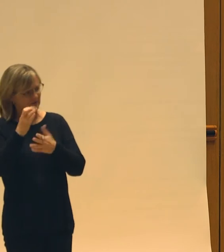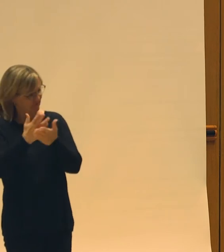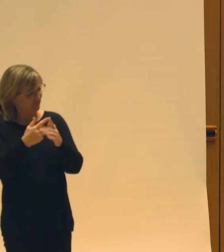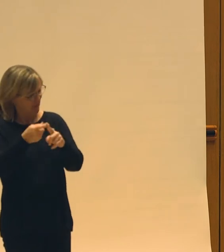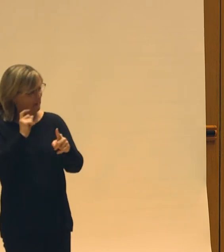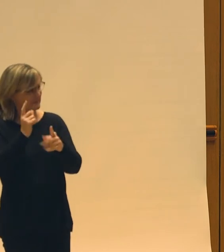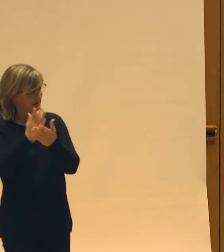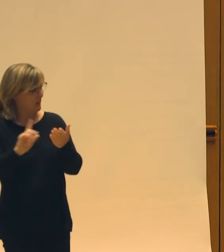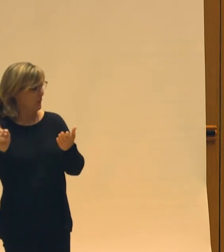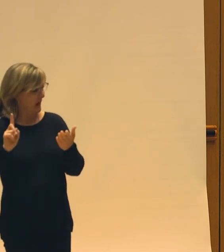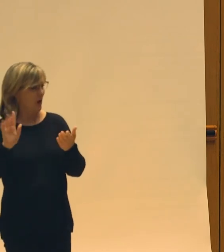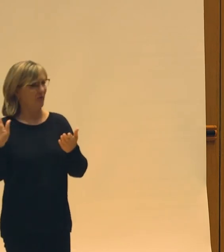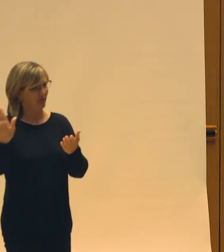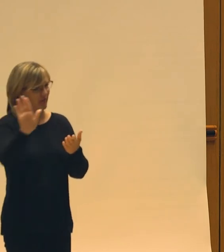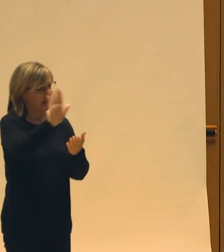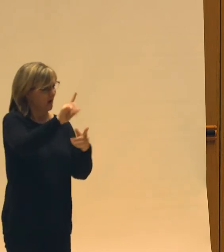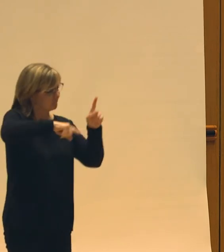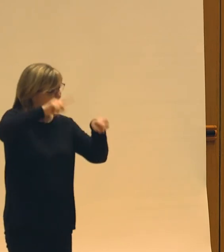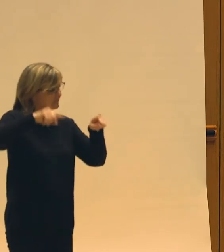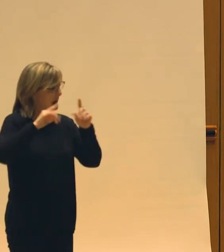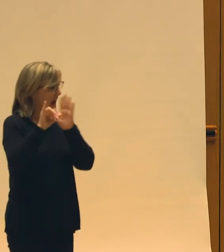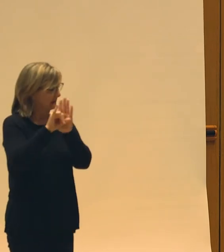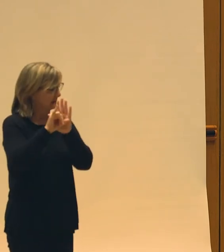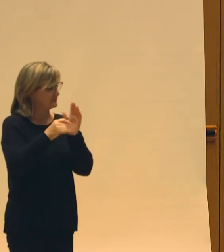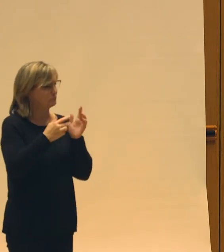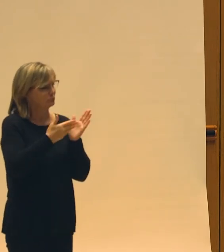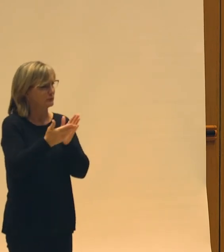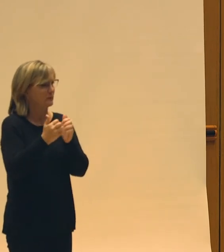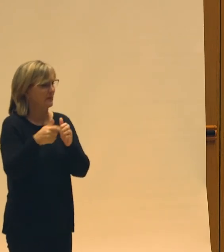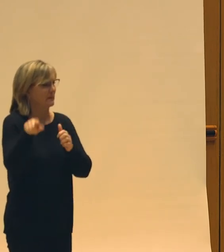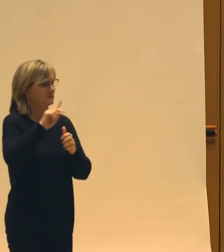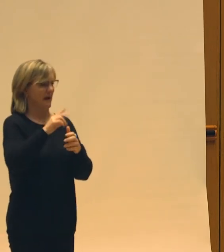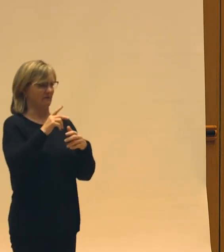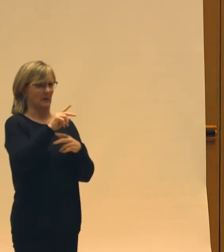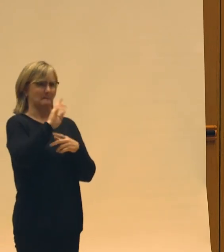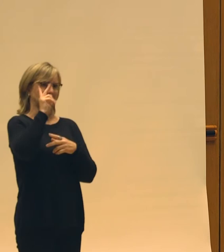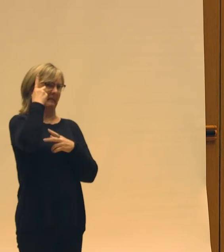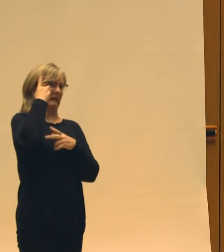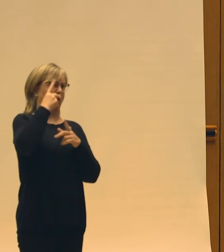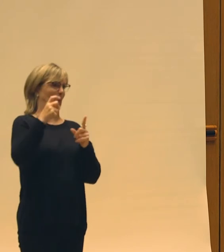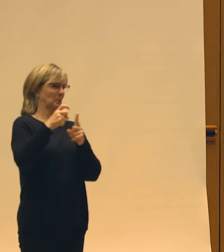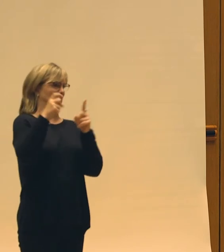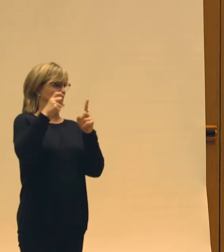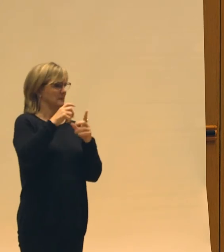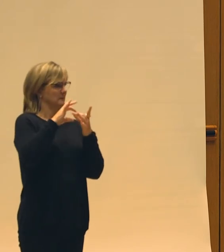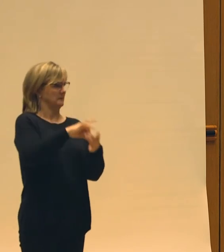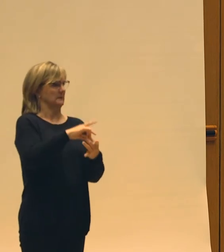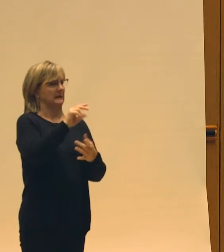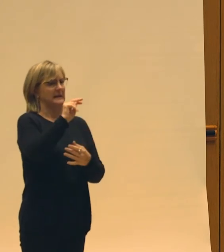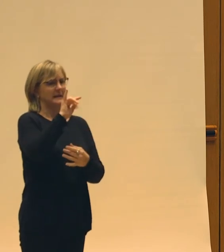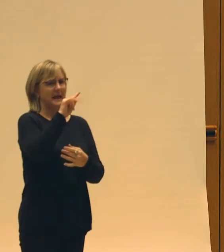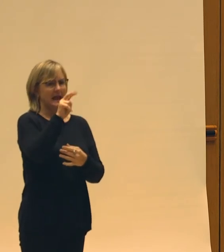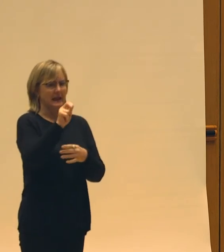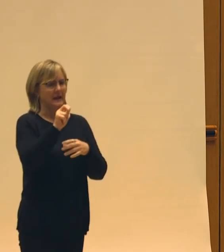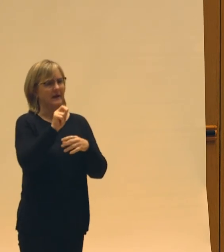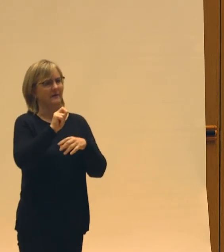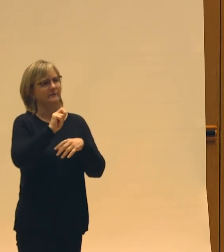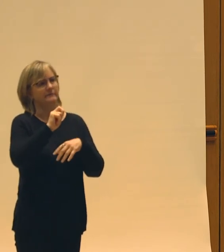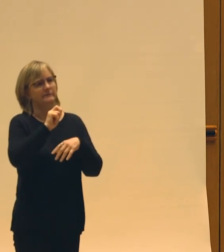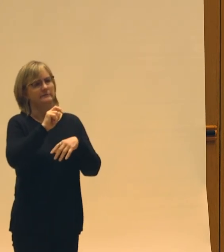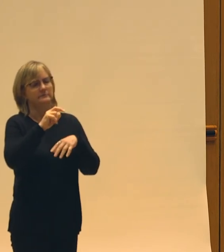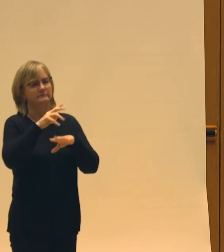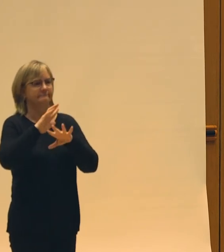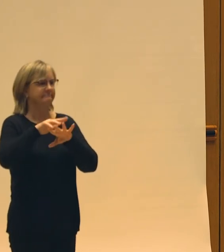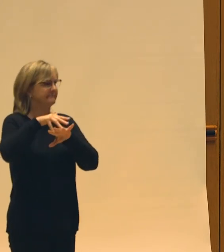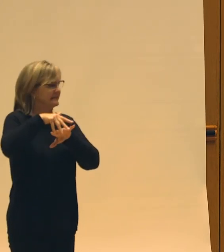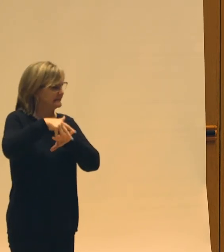with them. And so in this time of having a supercharged political term around native identity or indigeneity, I wanted to